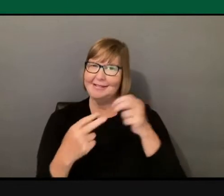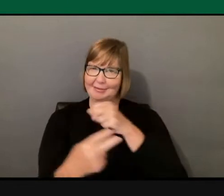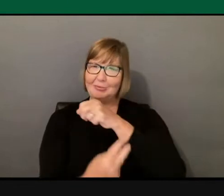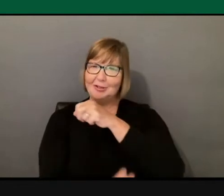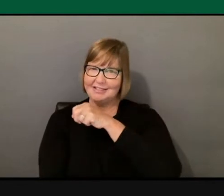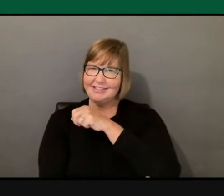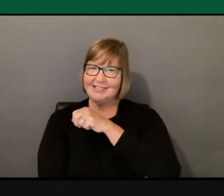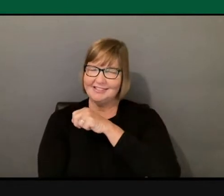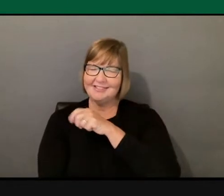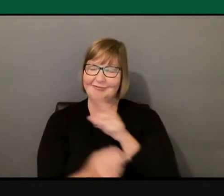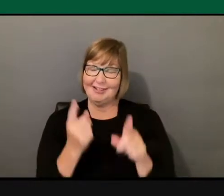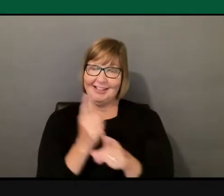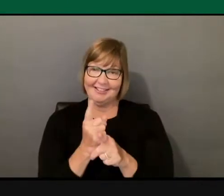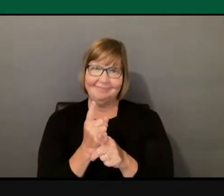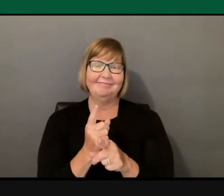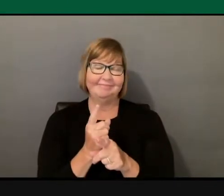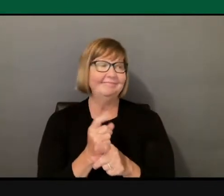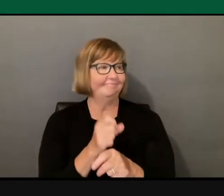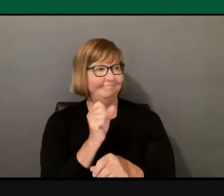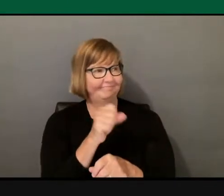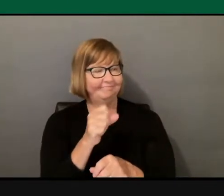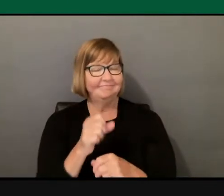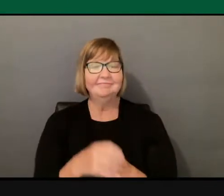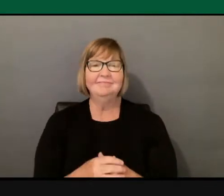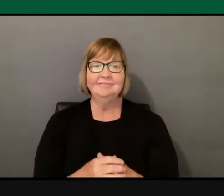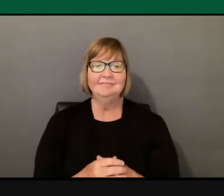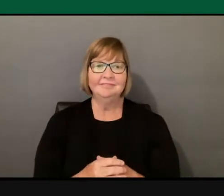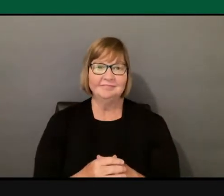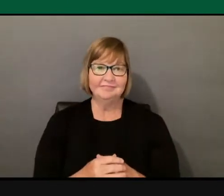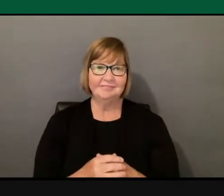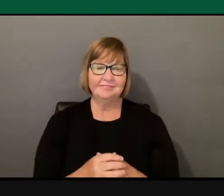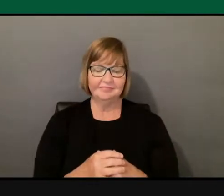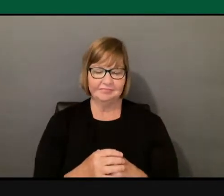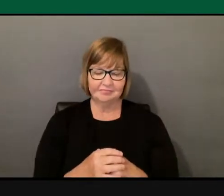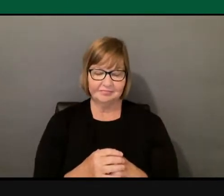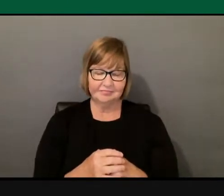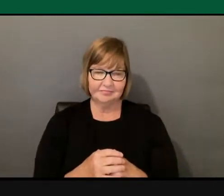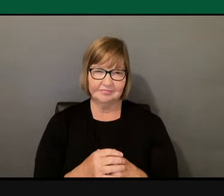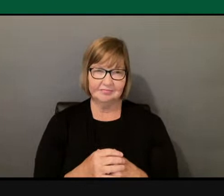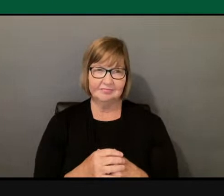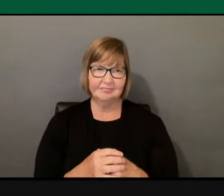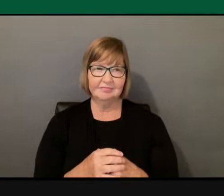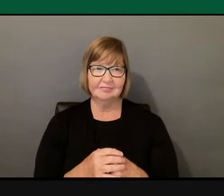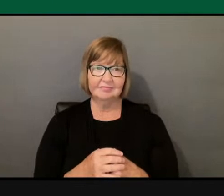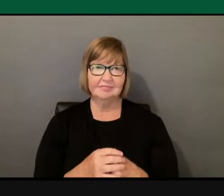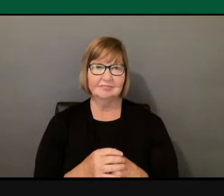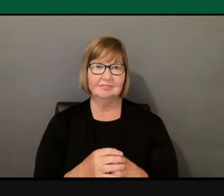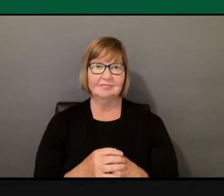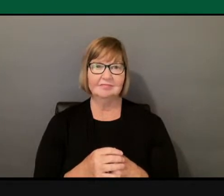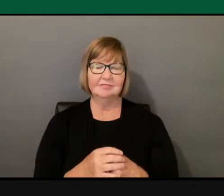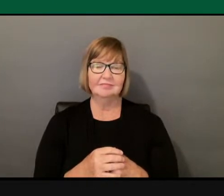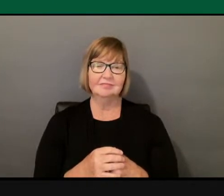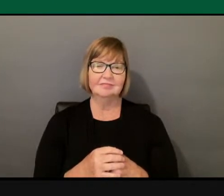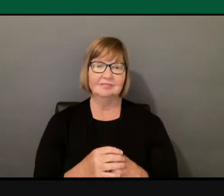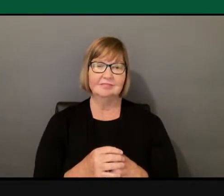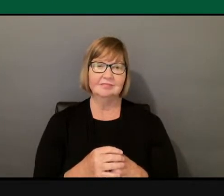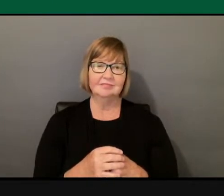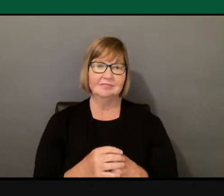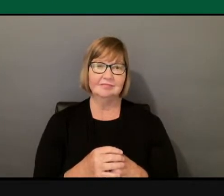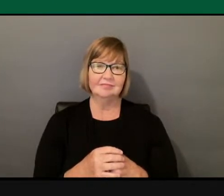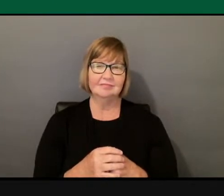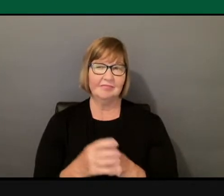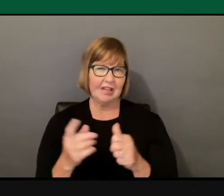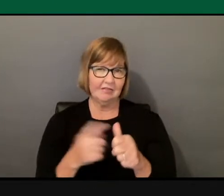let's start off with our first question